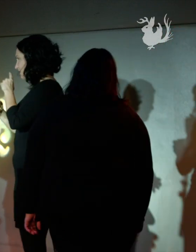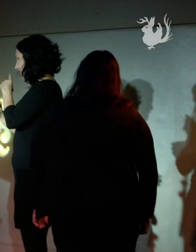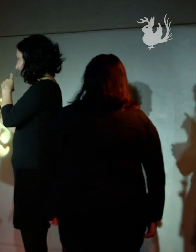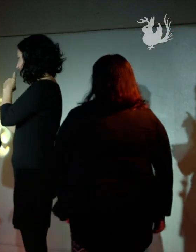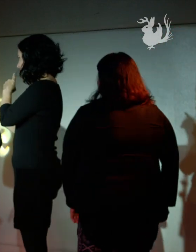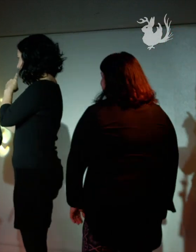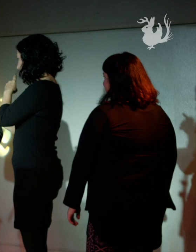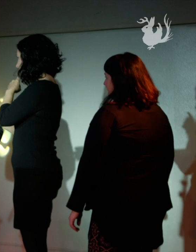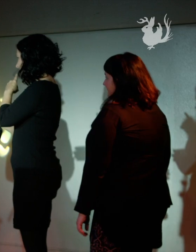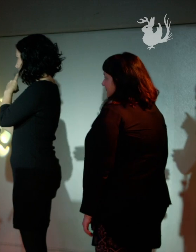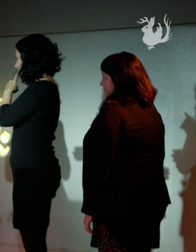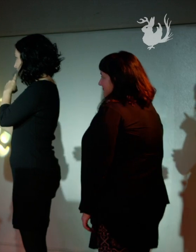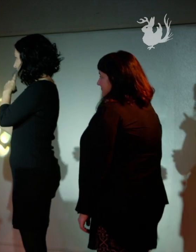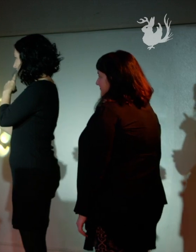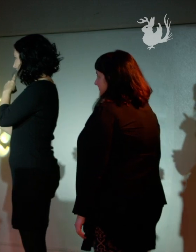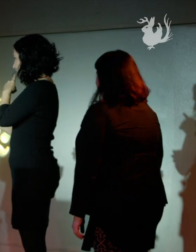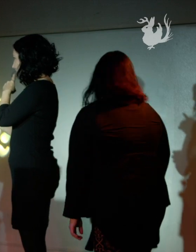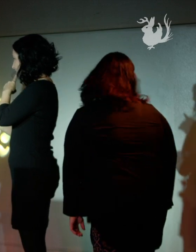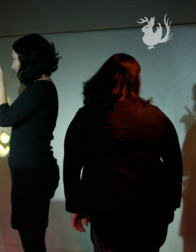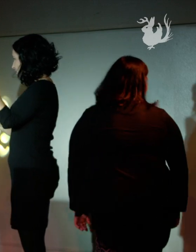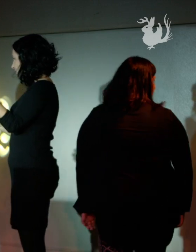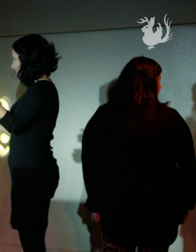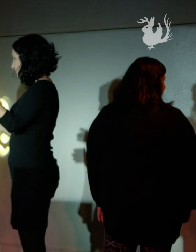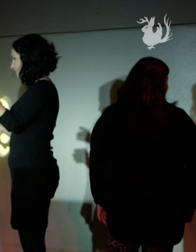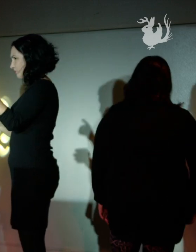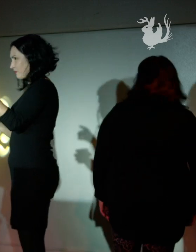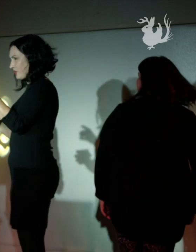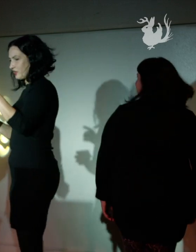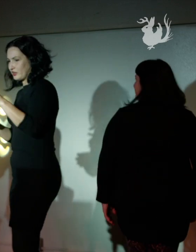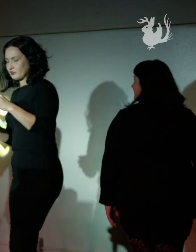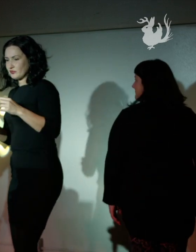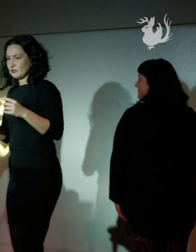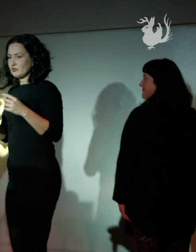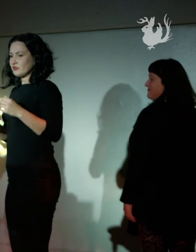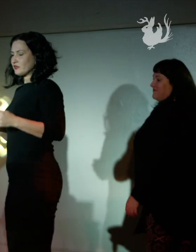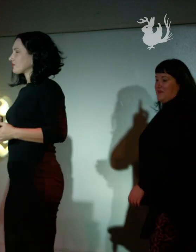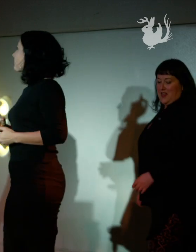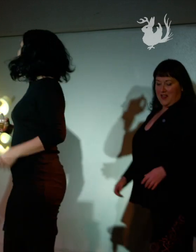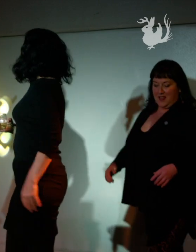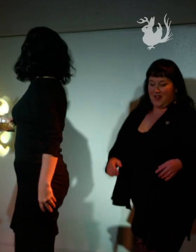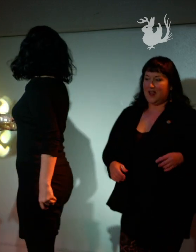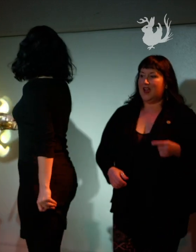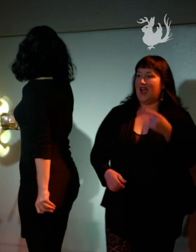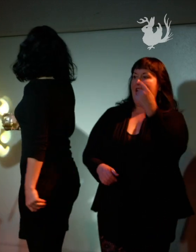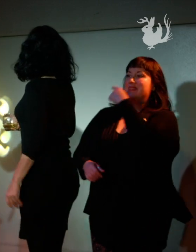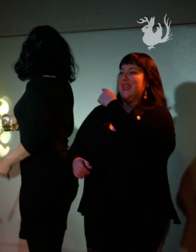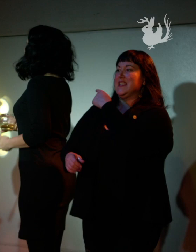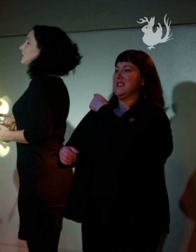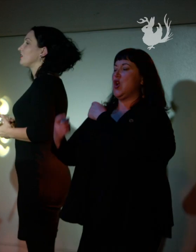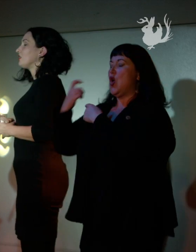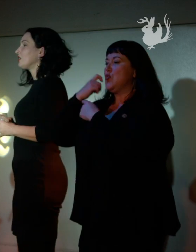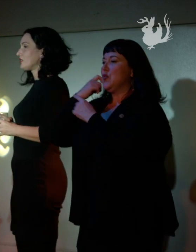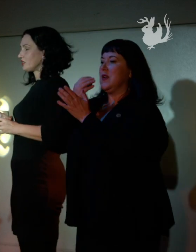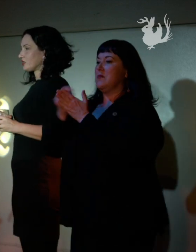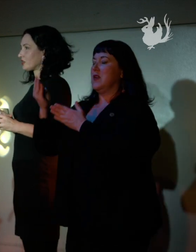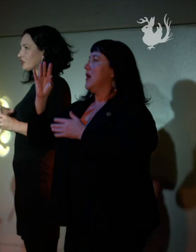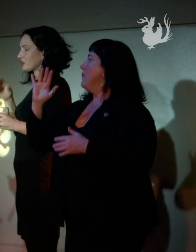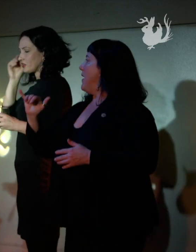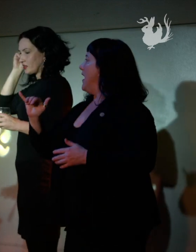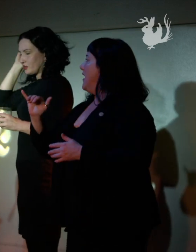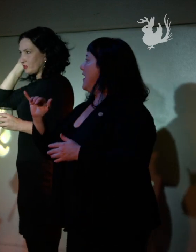This painting was recently acquired by the Welcome